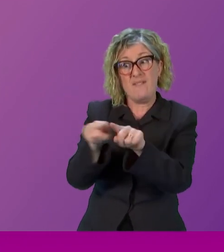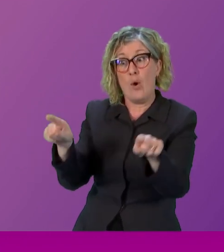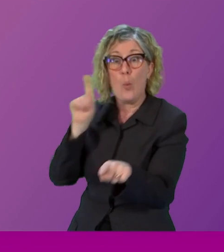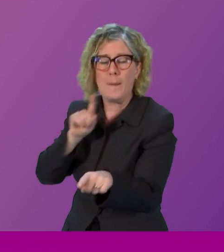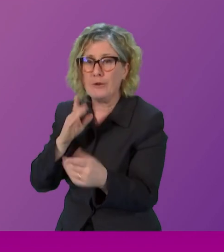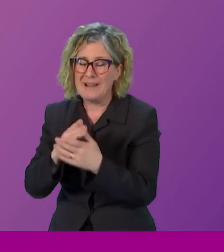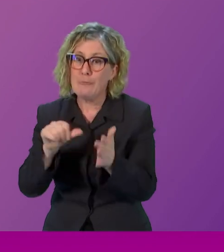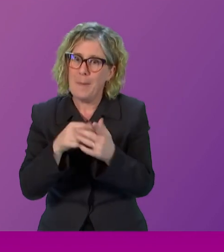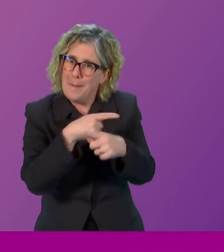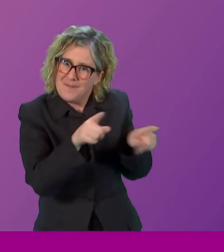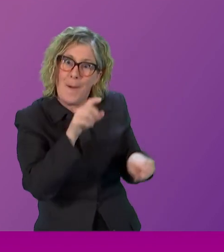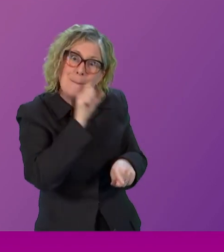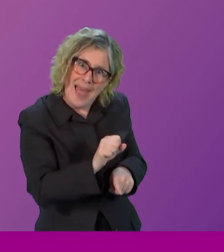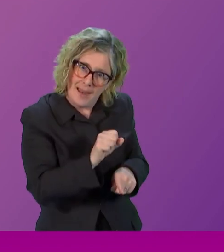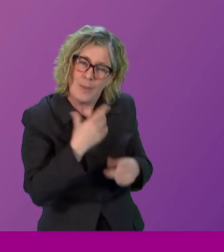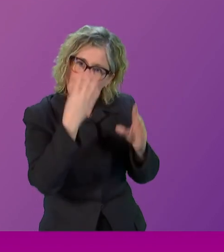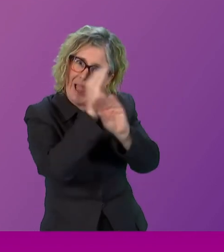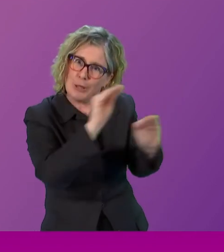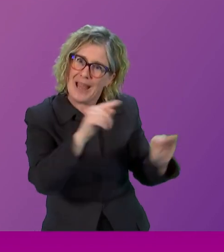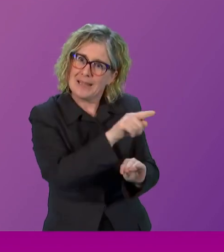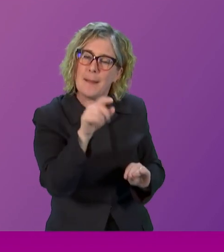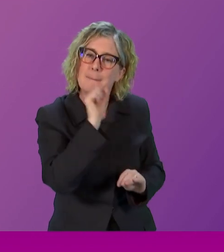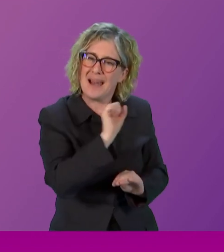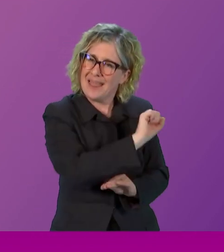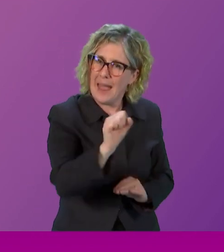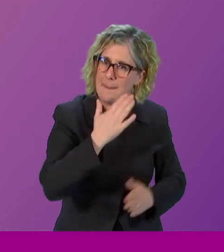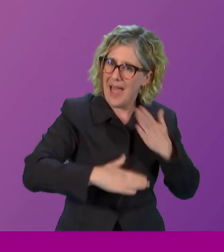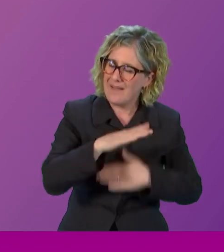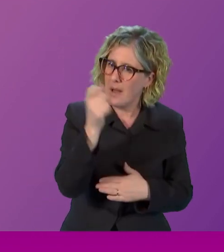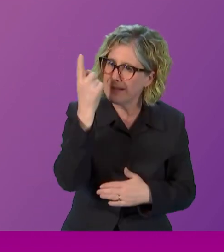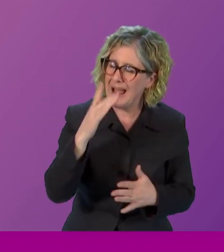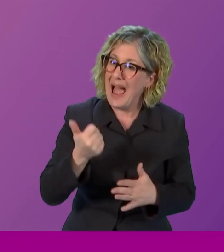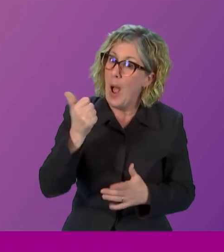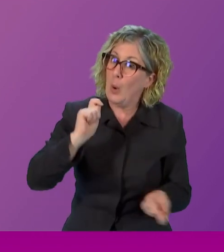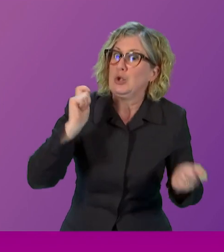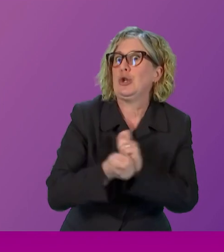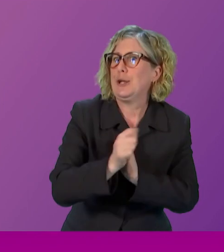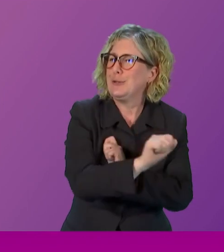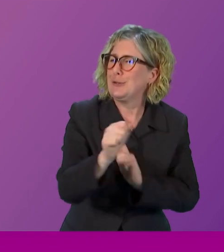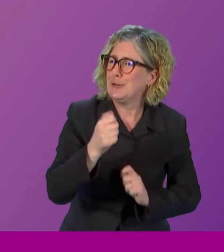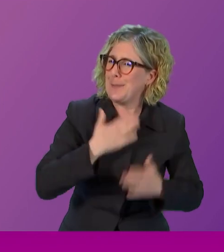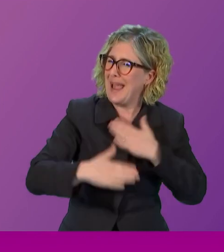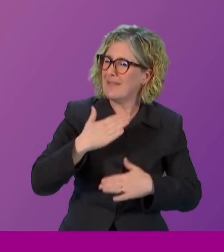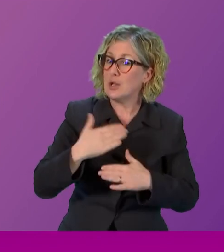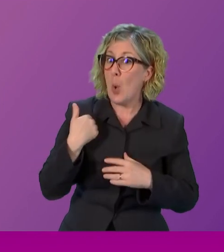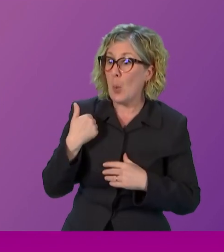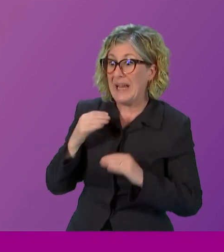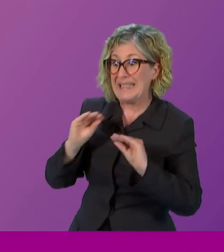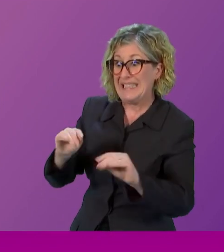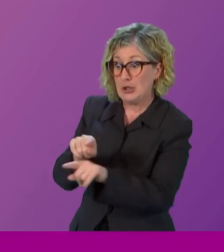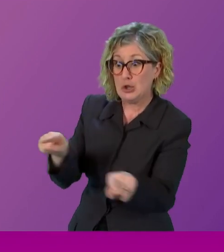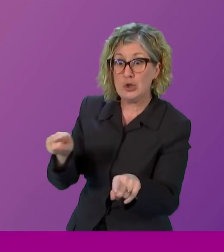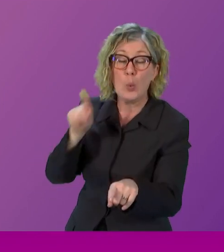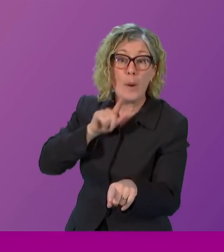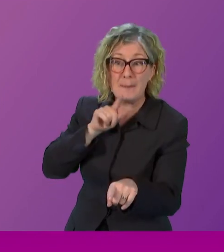address behaviour. need to, instead of teaching our daughters how to keep them safe, how to dress, how to do all